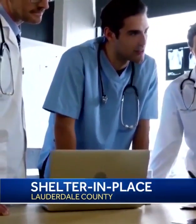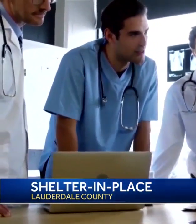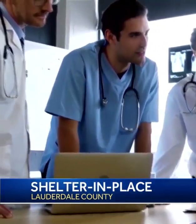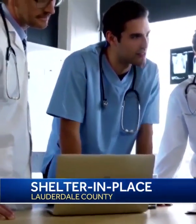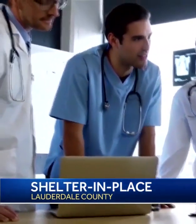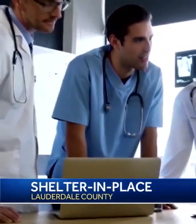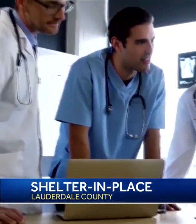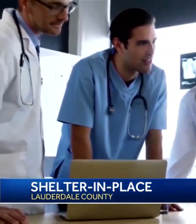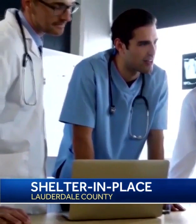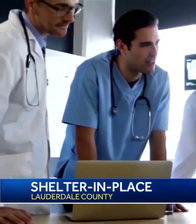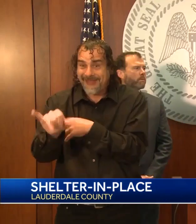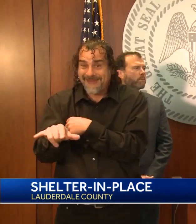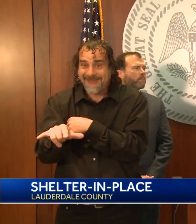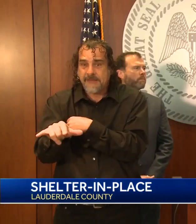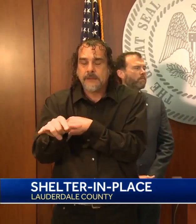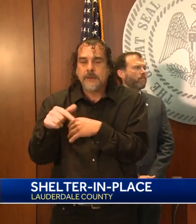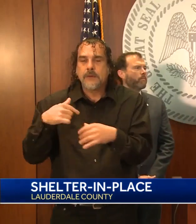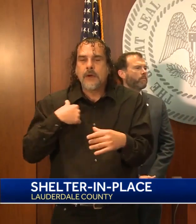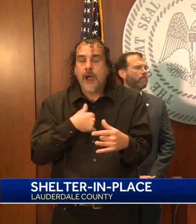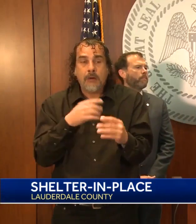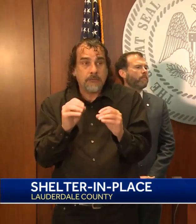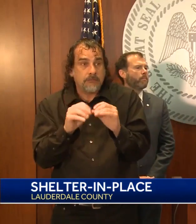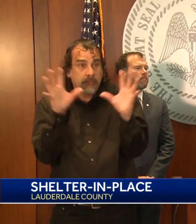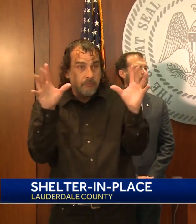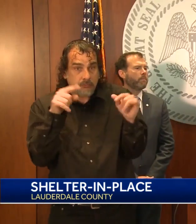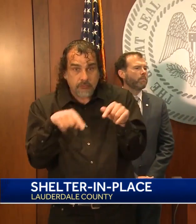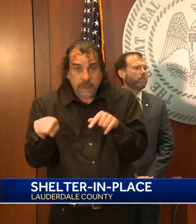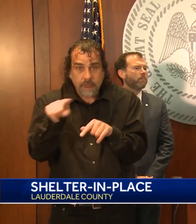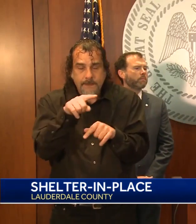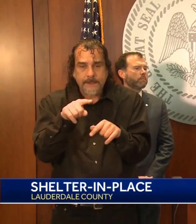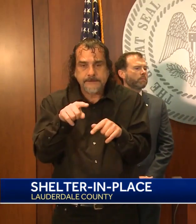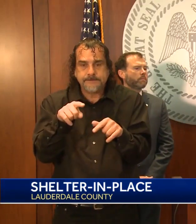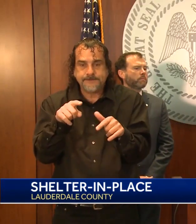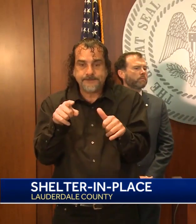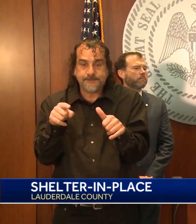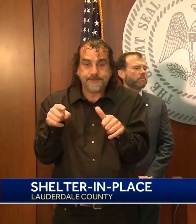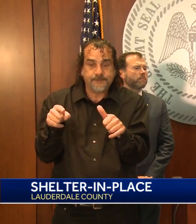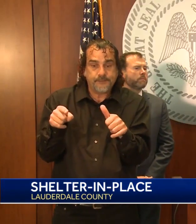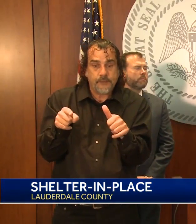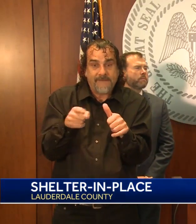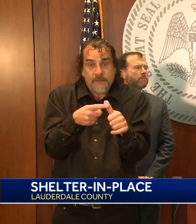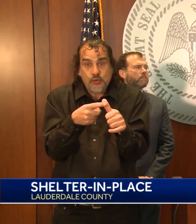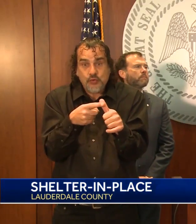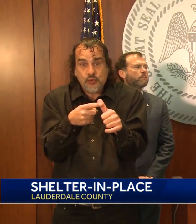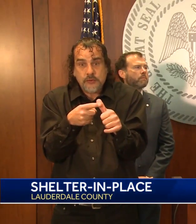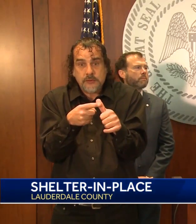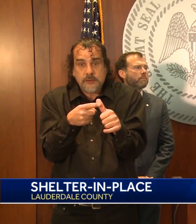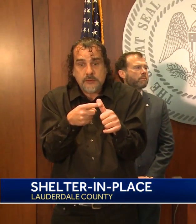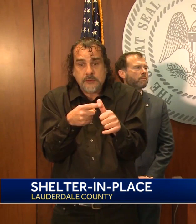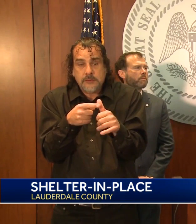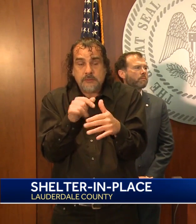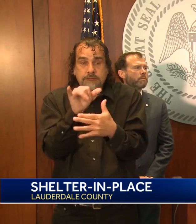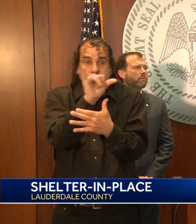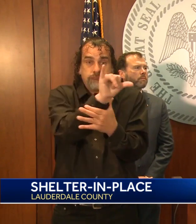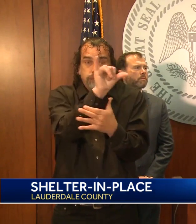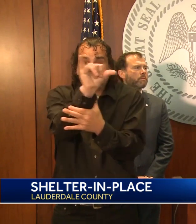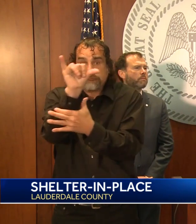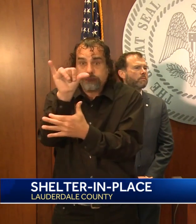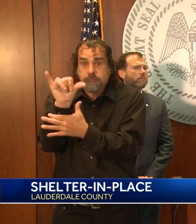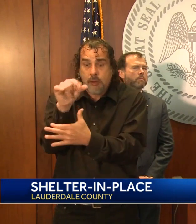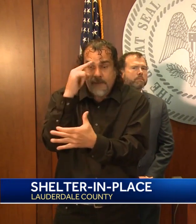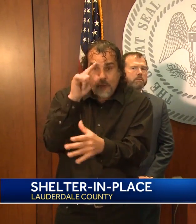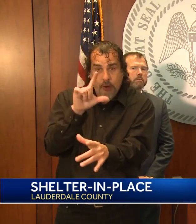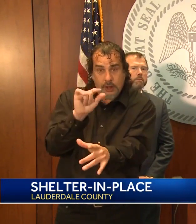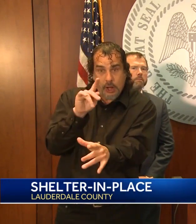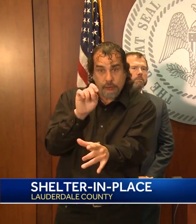the state health department to step in. I want to be clear the fact that the first shelter in place is issued for